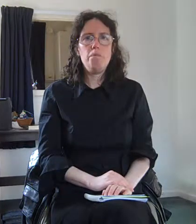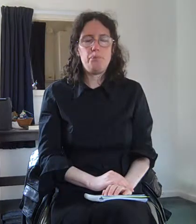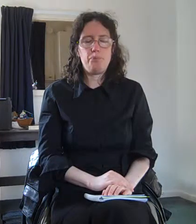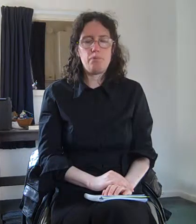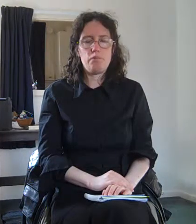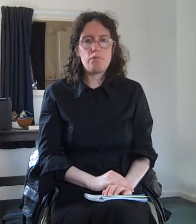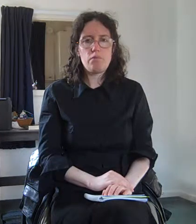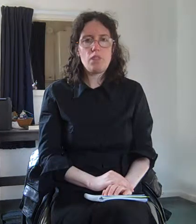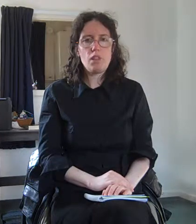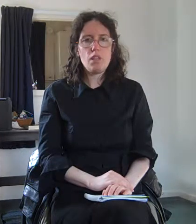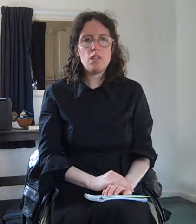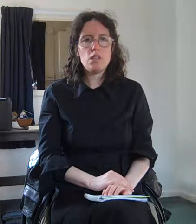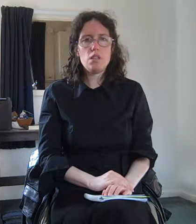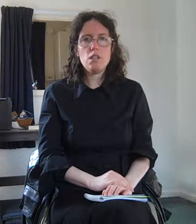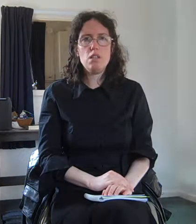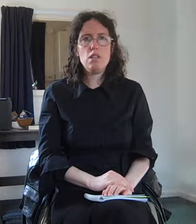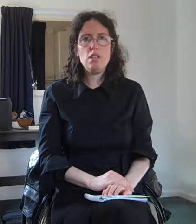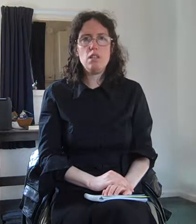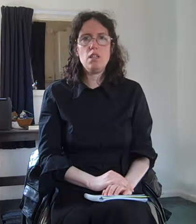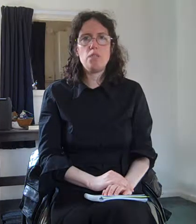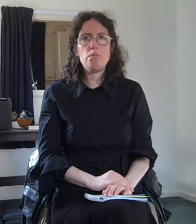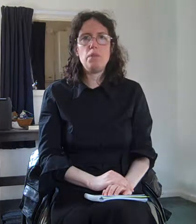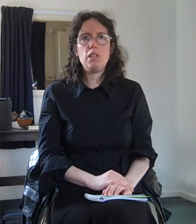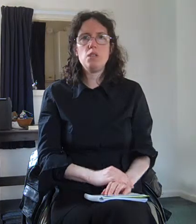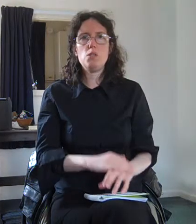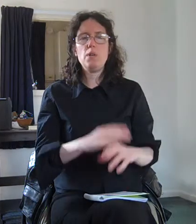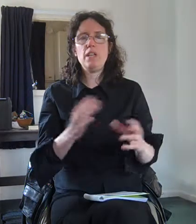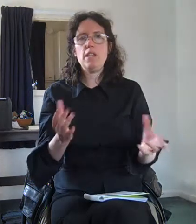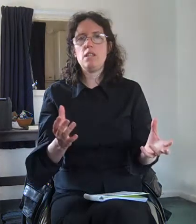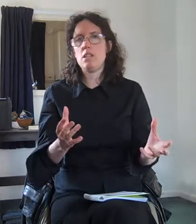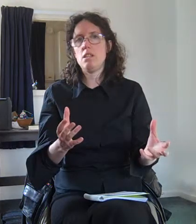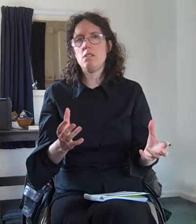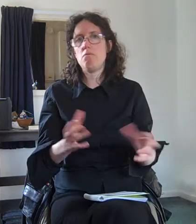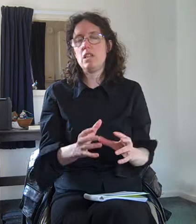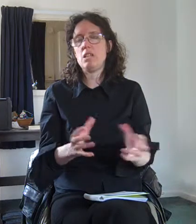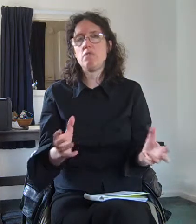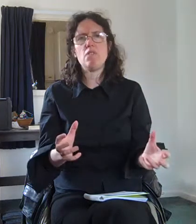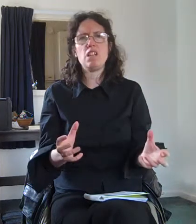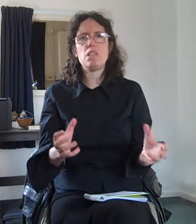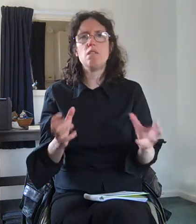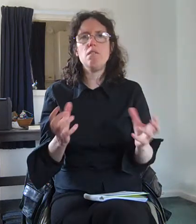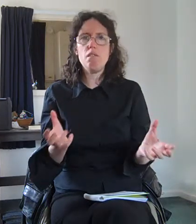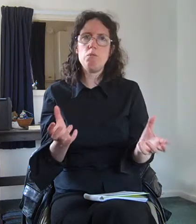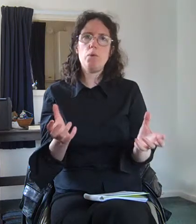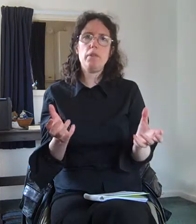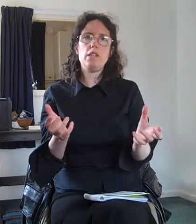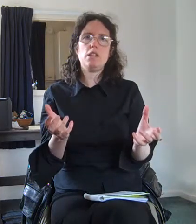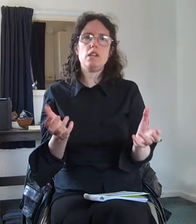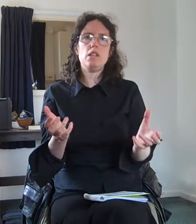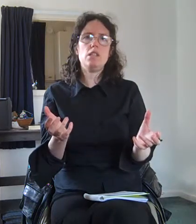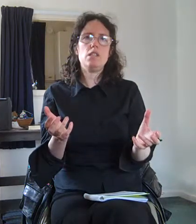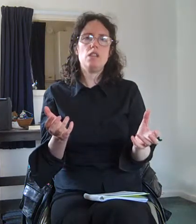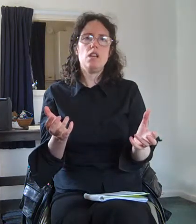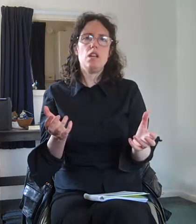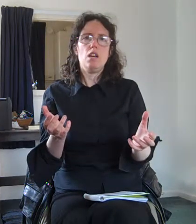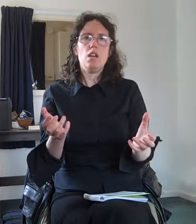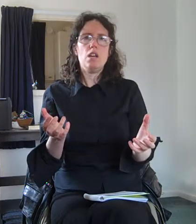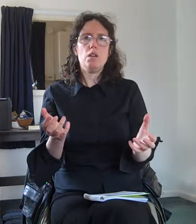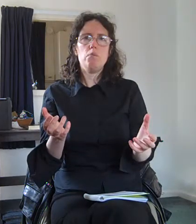certainly because we need to read and write a lot more these days um